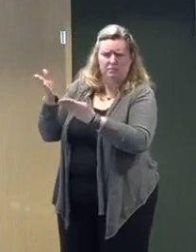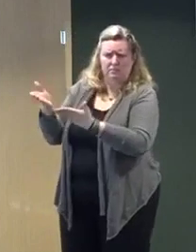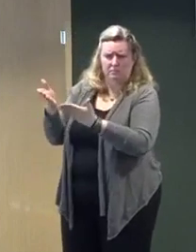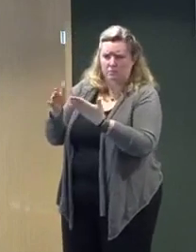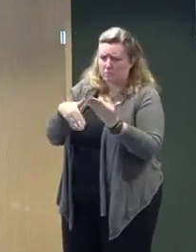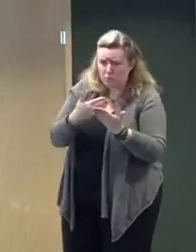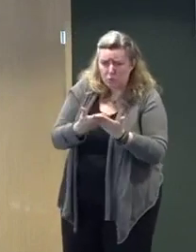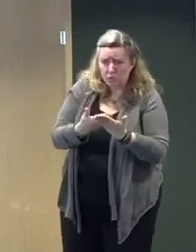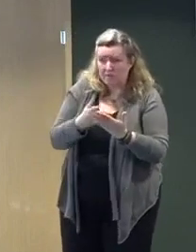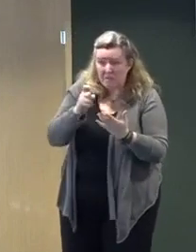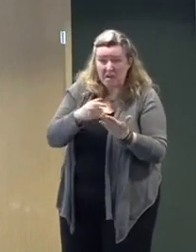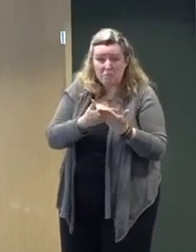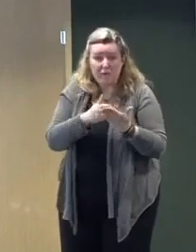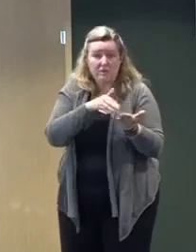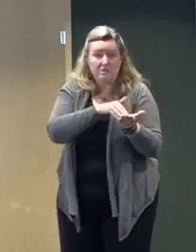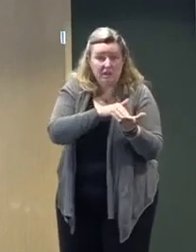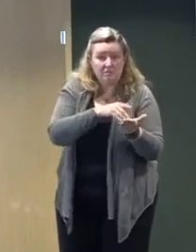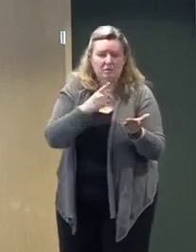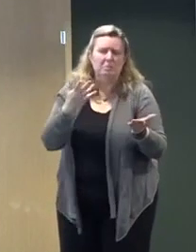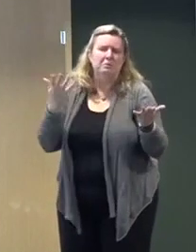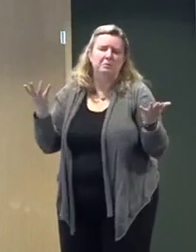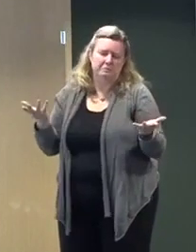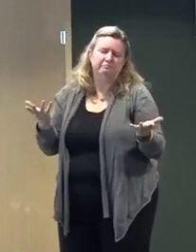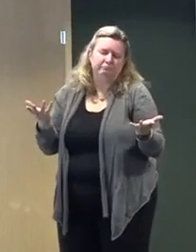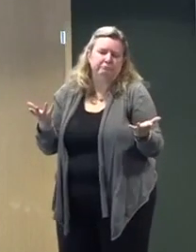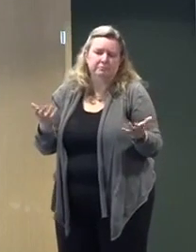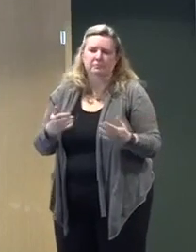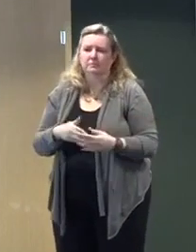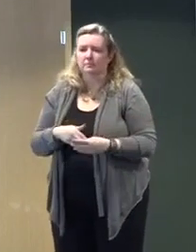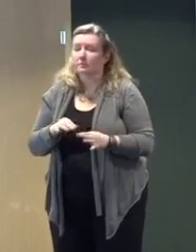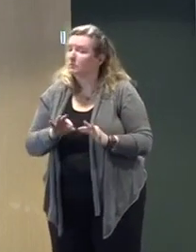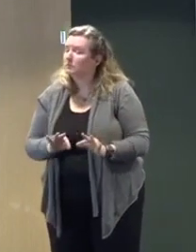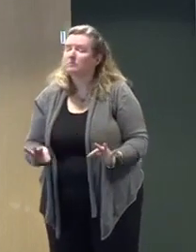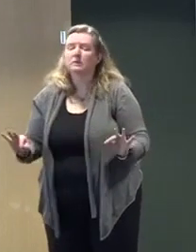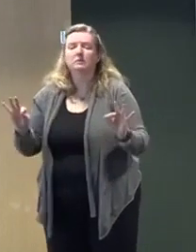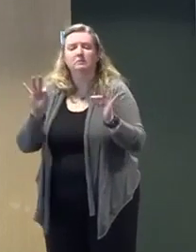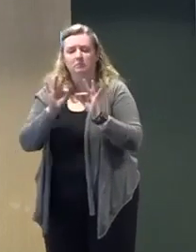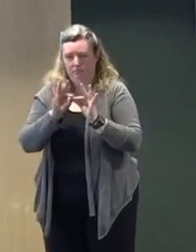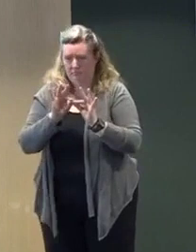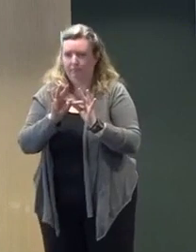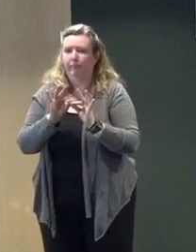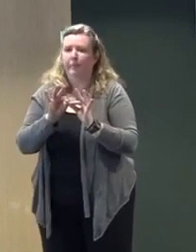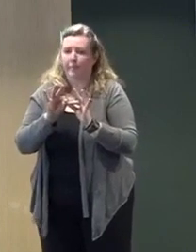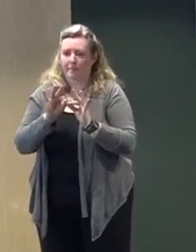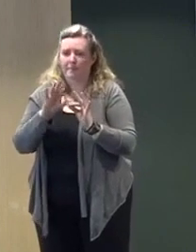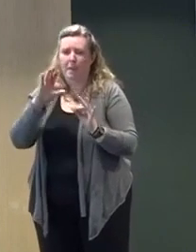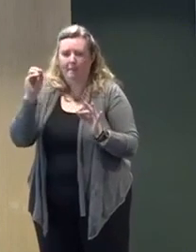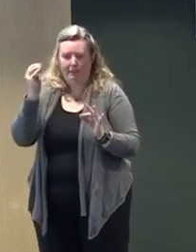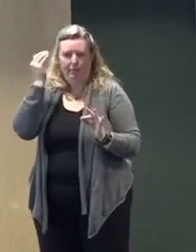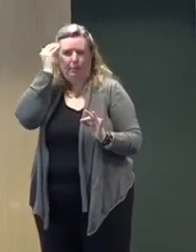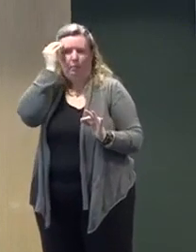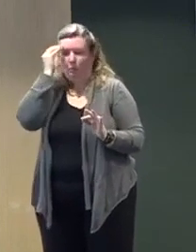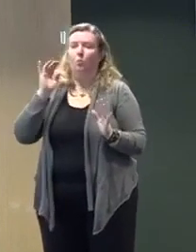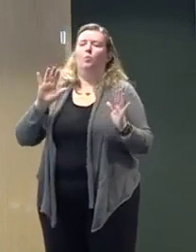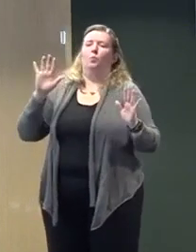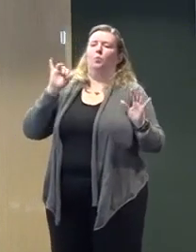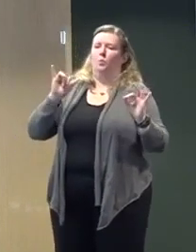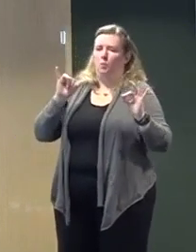and so on. But it's important that they know that somebody in that home,